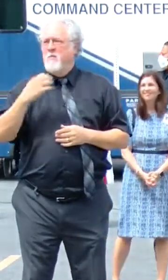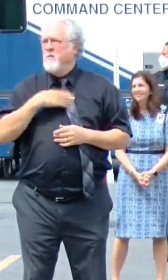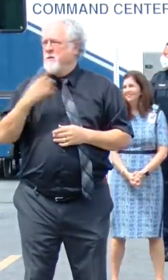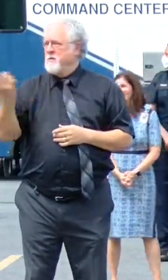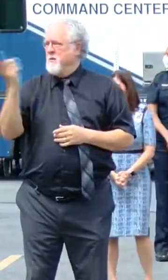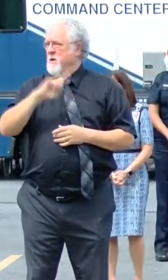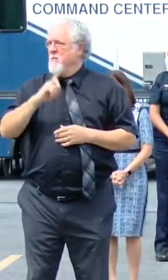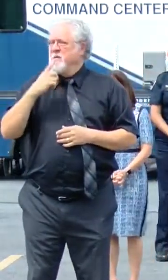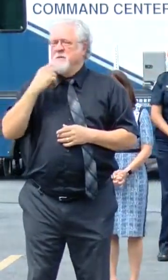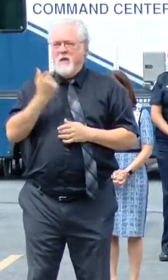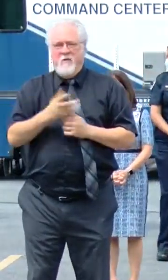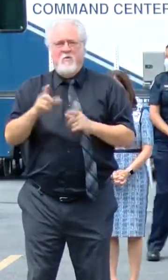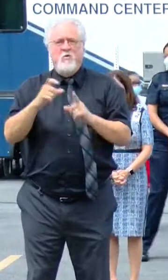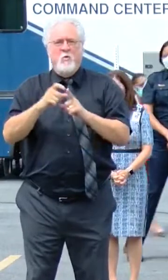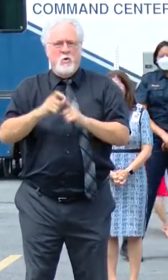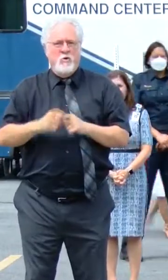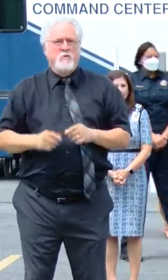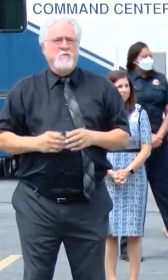say a few words.